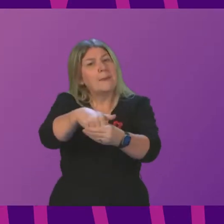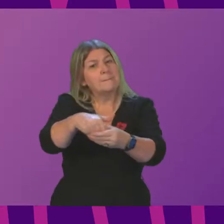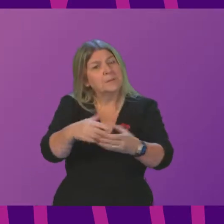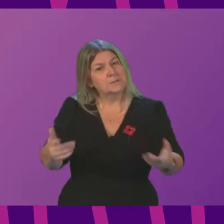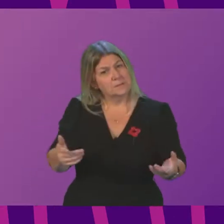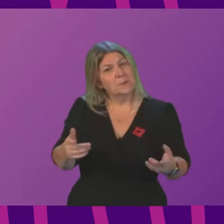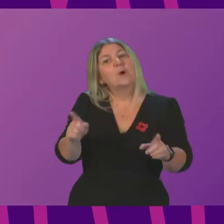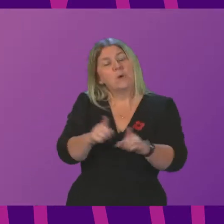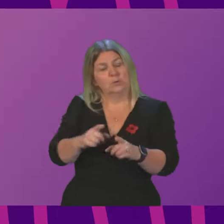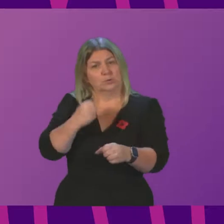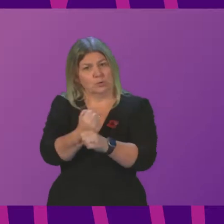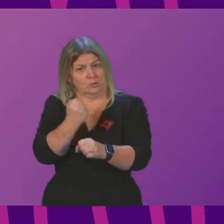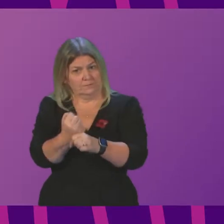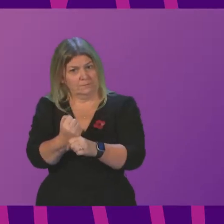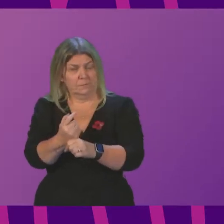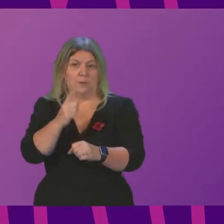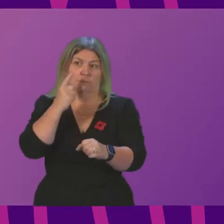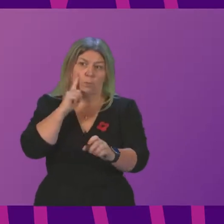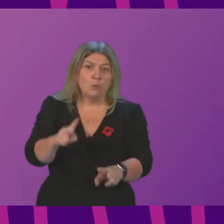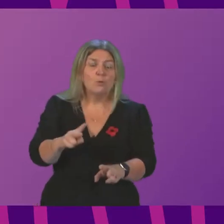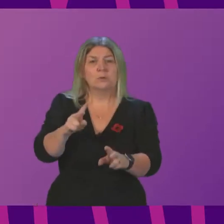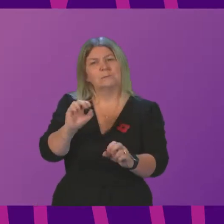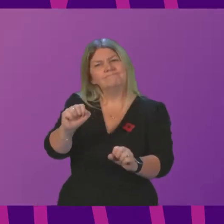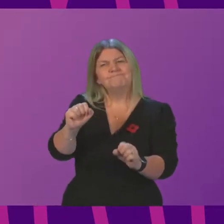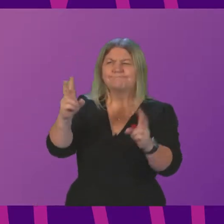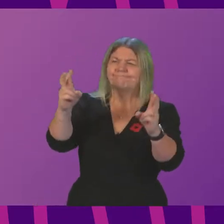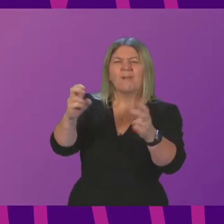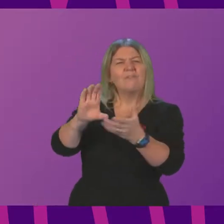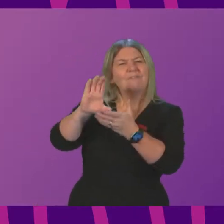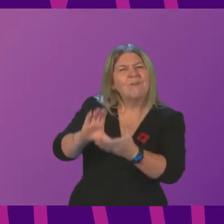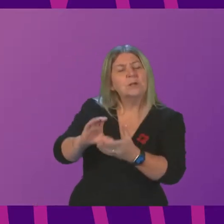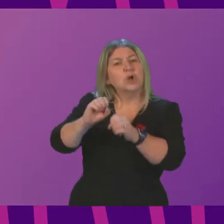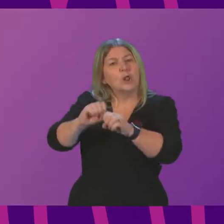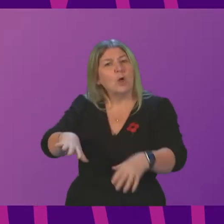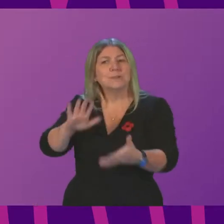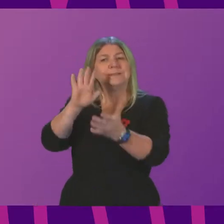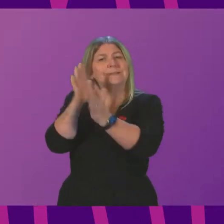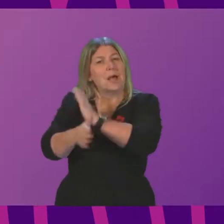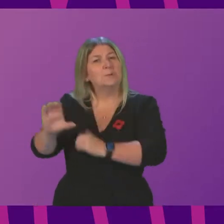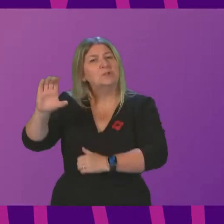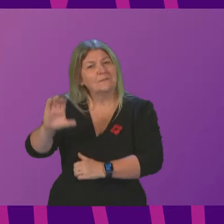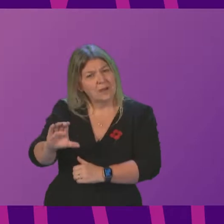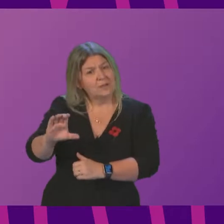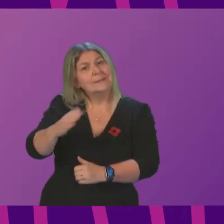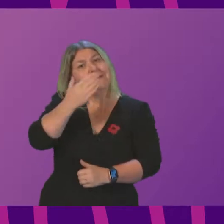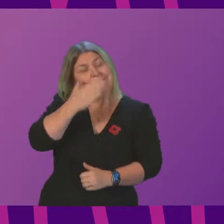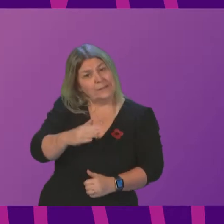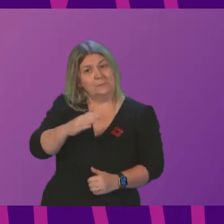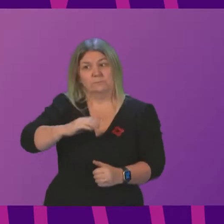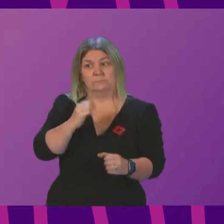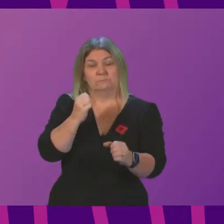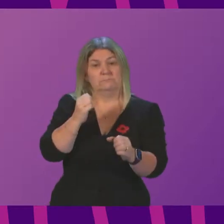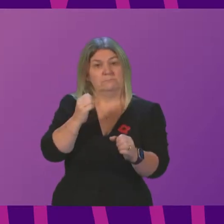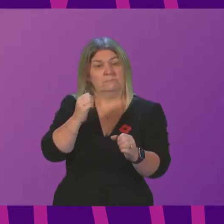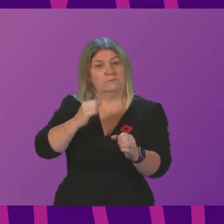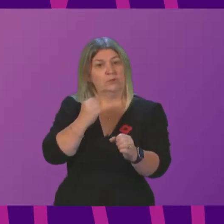issues such as the loss and damage fund with them, following the First Minister's announcement of a now Scottish £2 million loss and